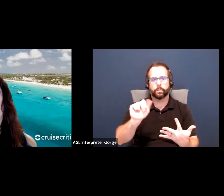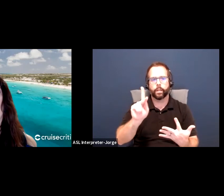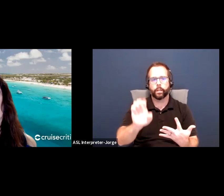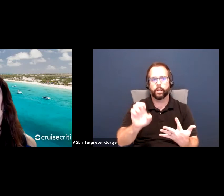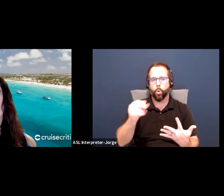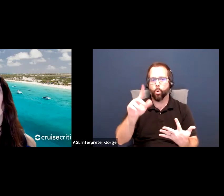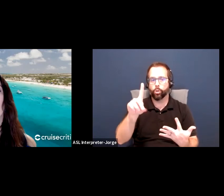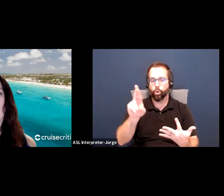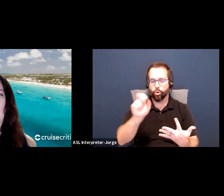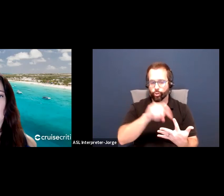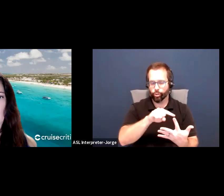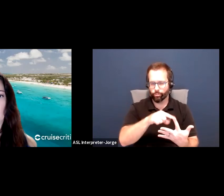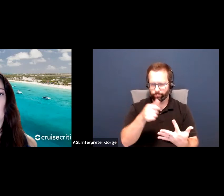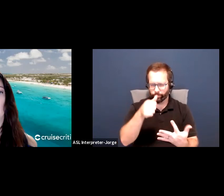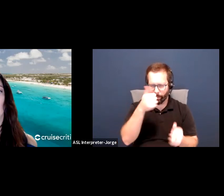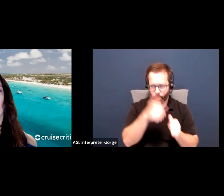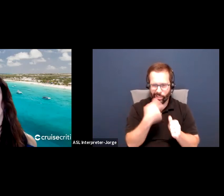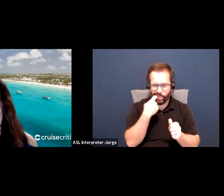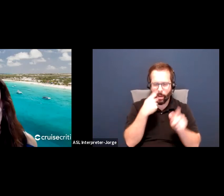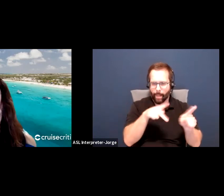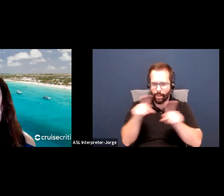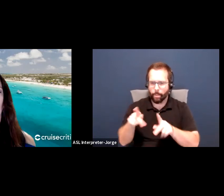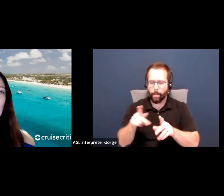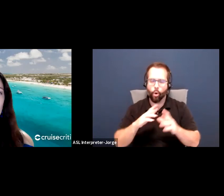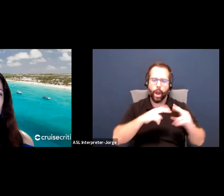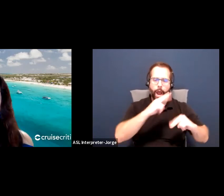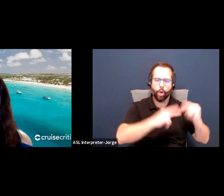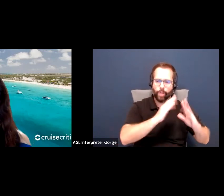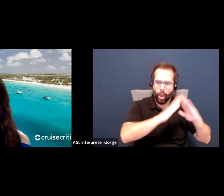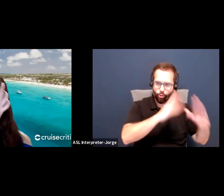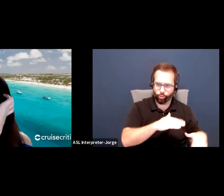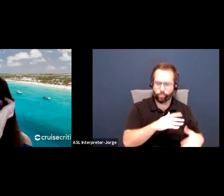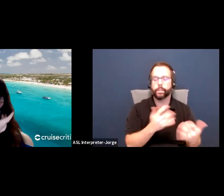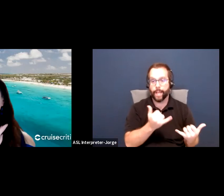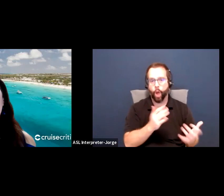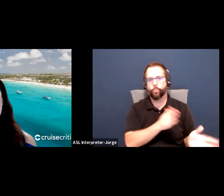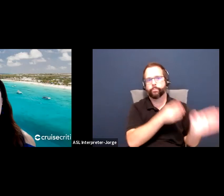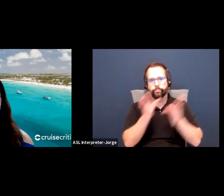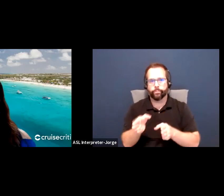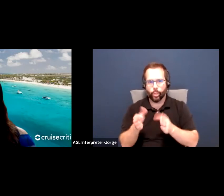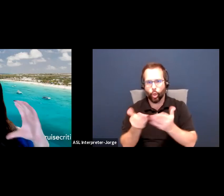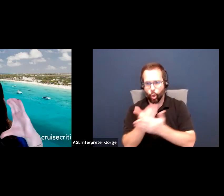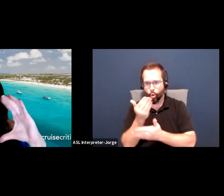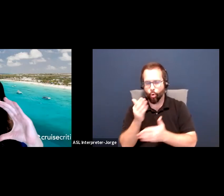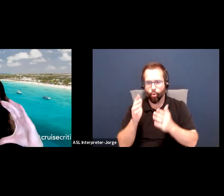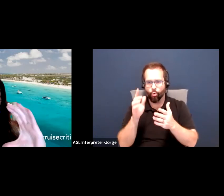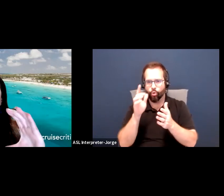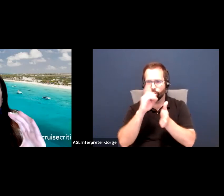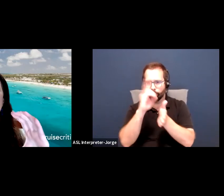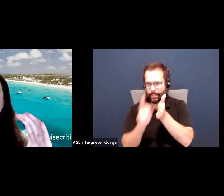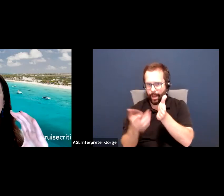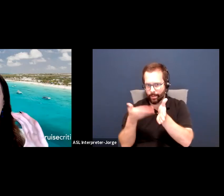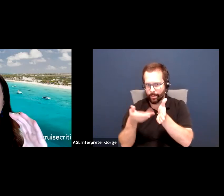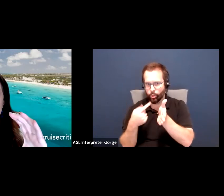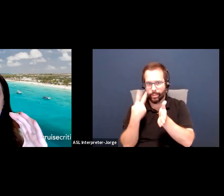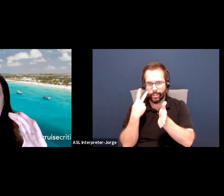And now we have a new diagram. It says why stakeholders at the top. And it's a circle. There's a